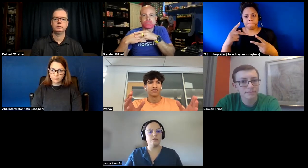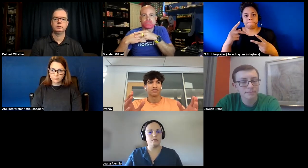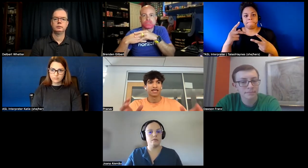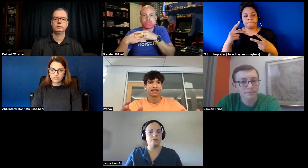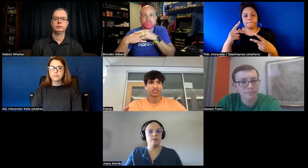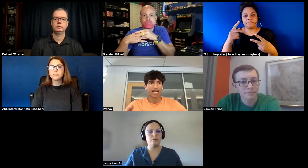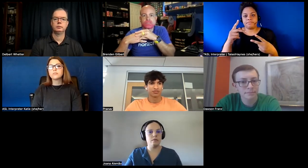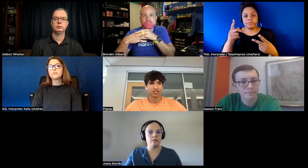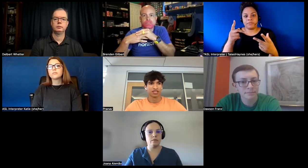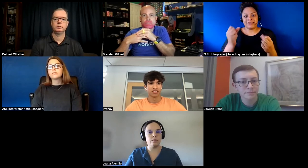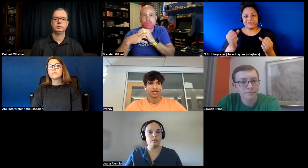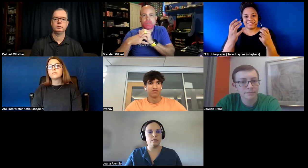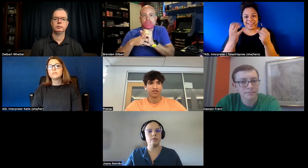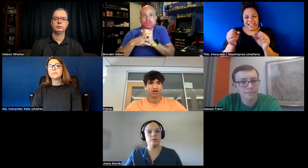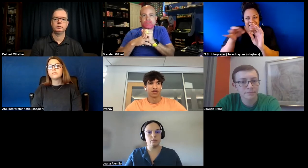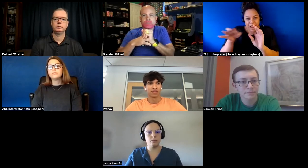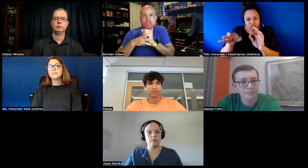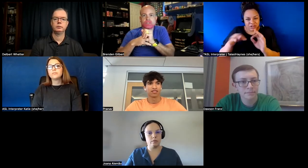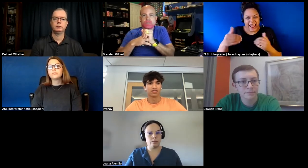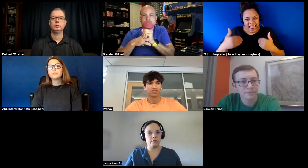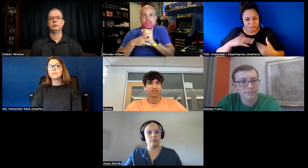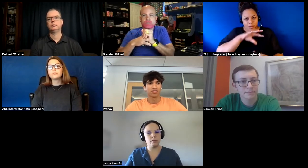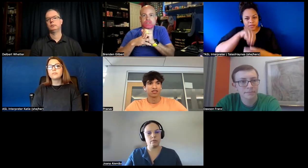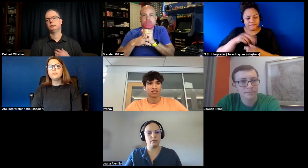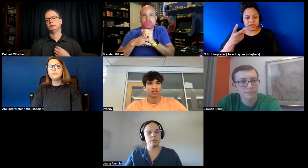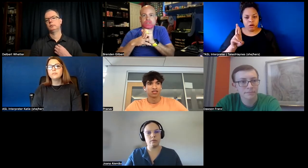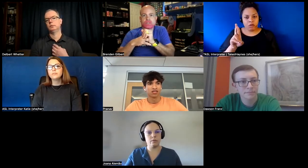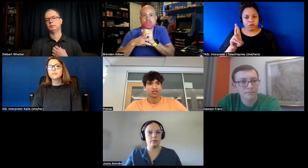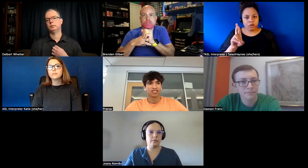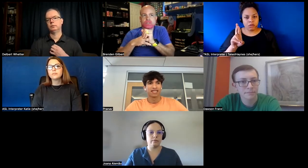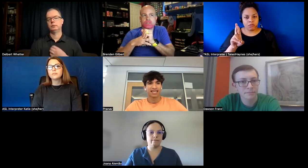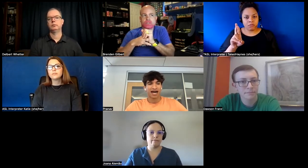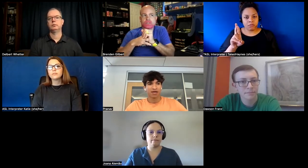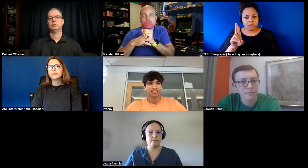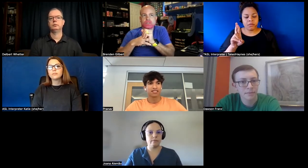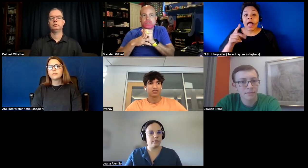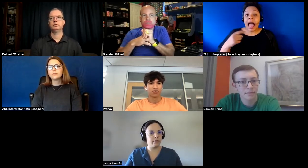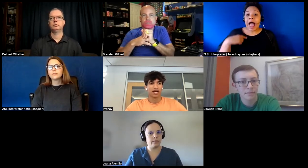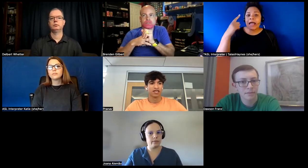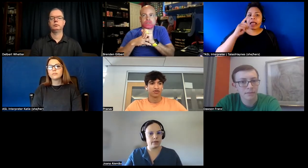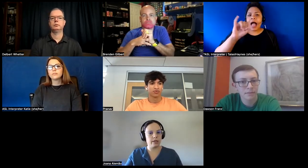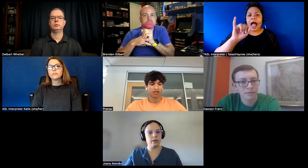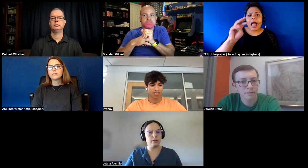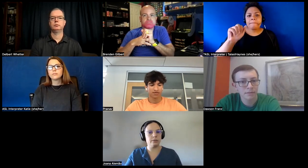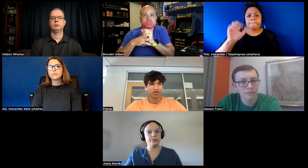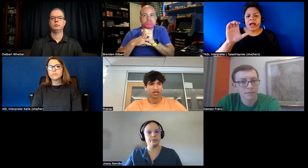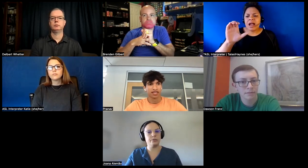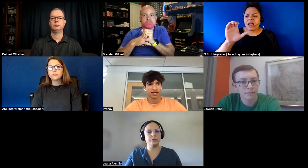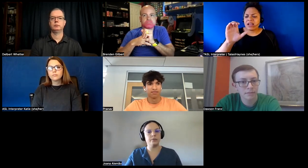sign language captioning in vr if that makes sense because i think imac did it or any other one i might have to look at that again